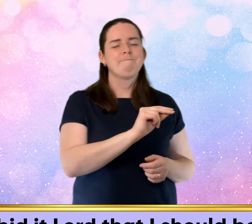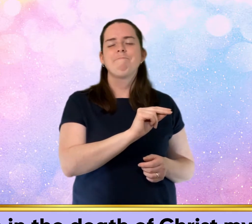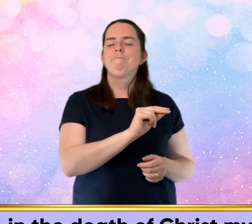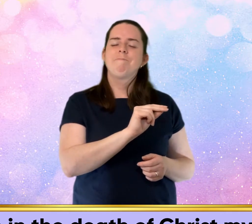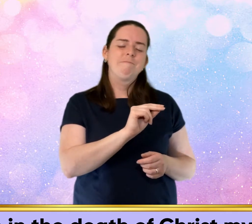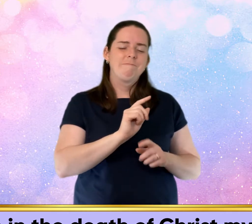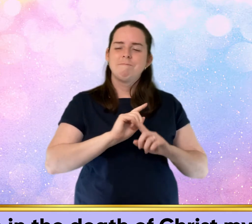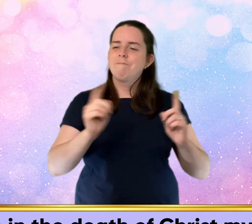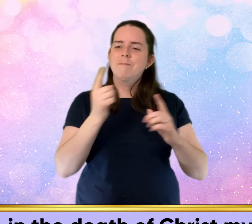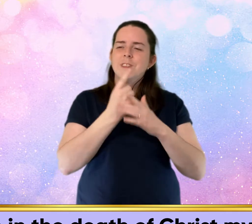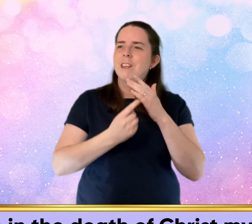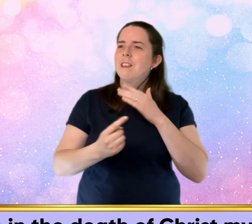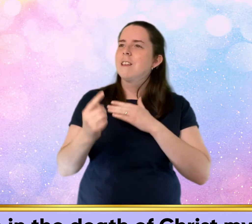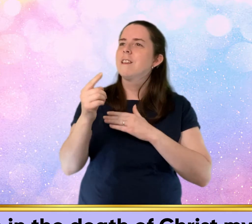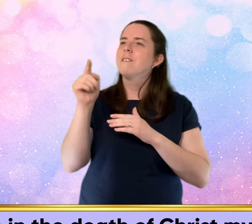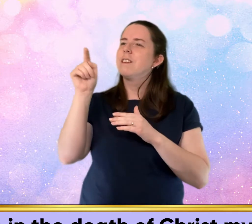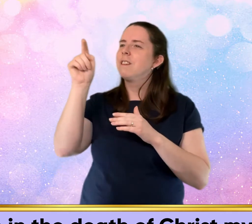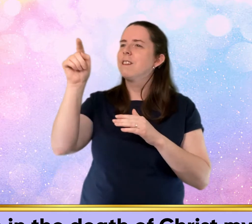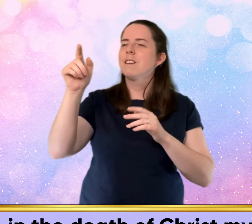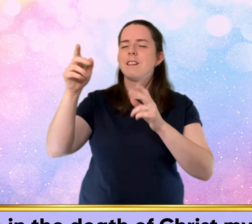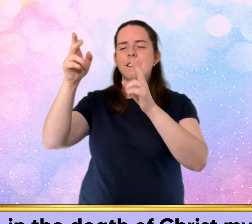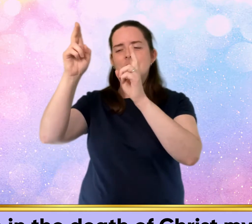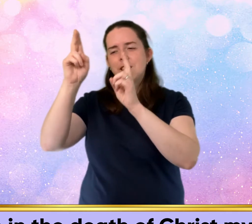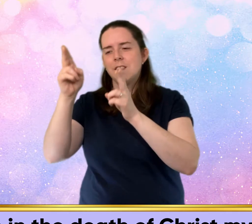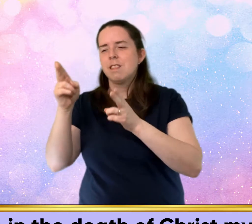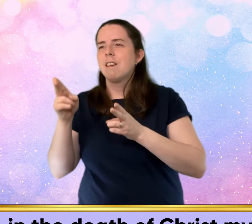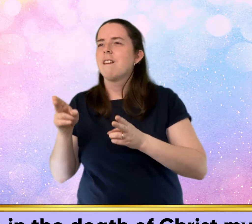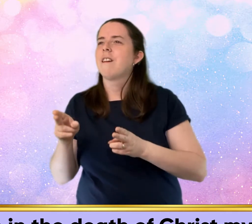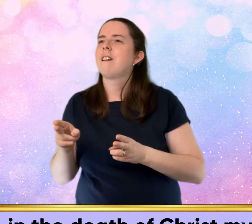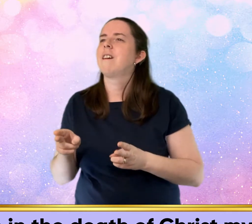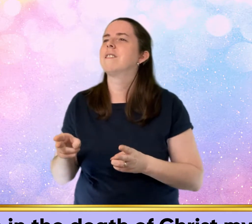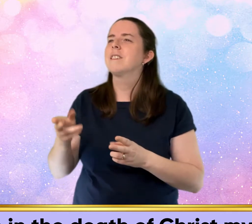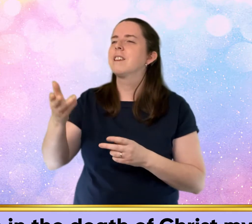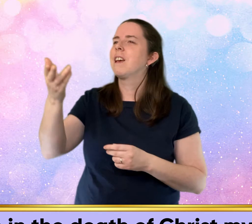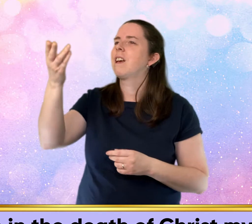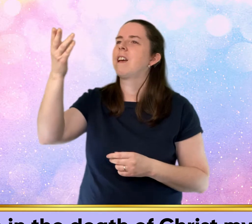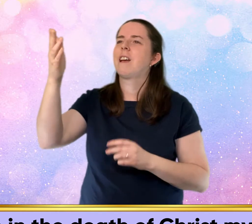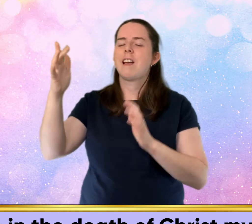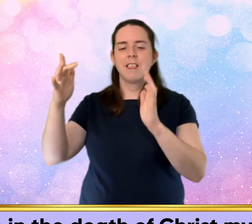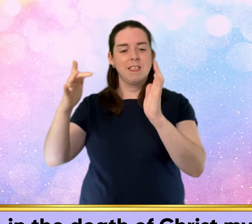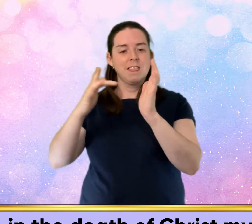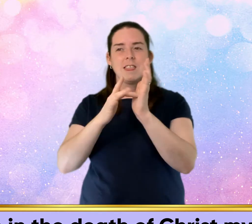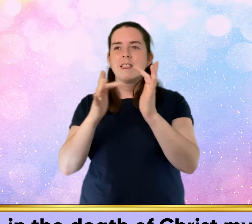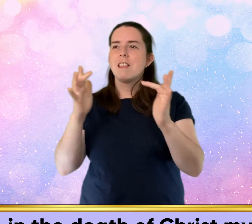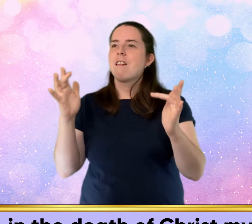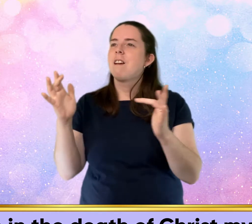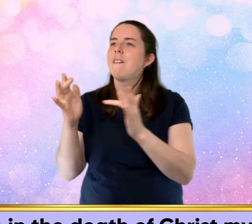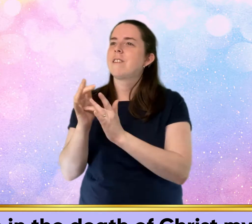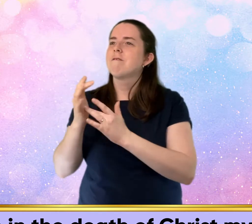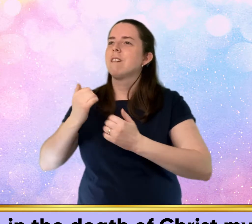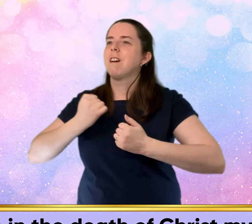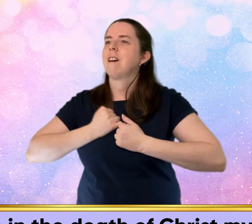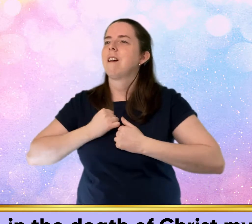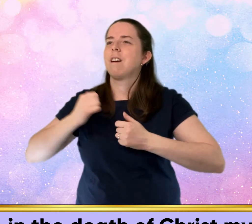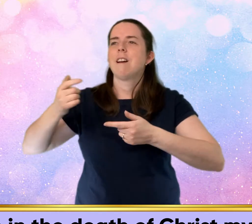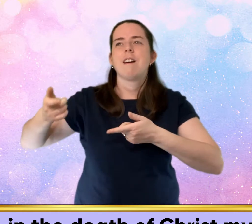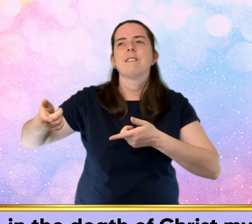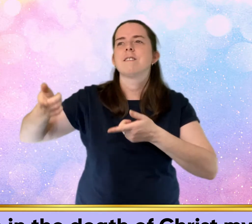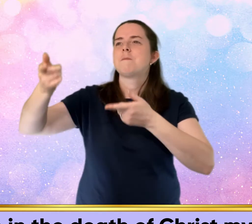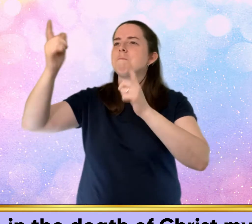Safe in the death of Christ my